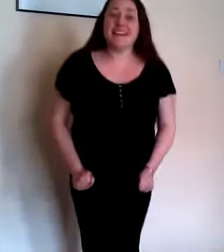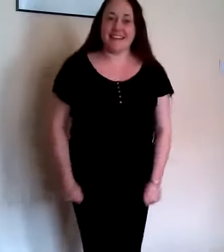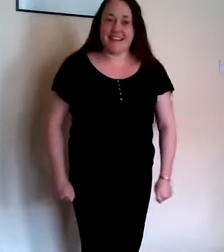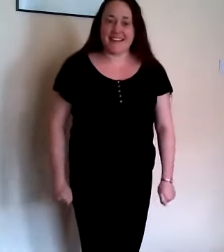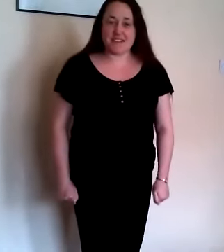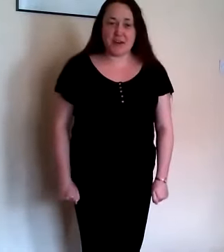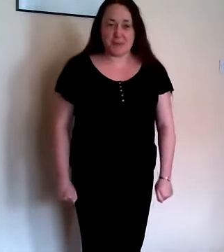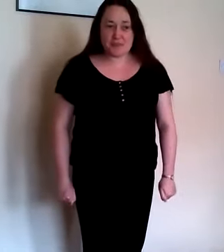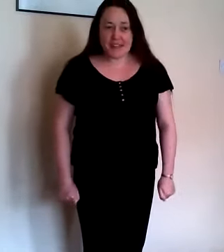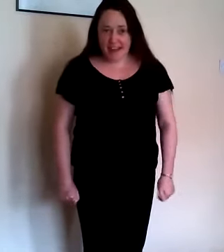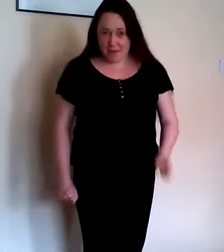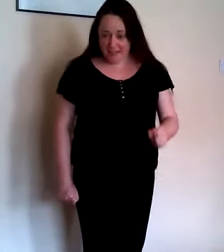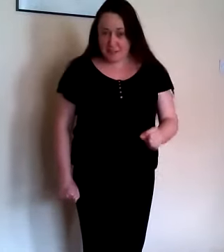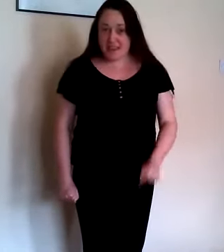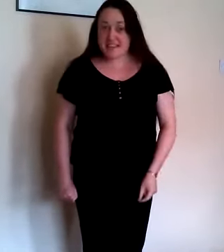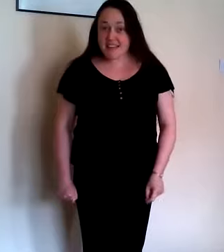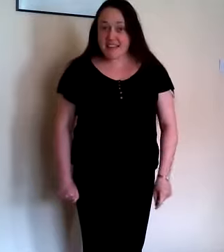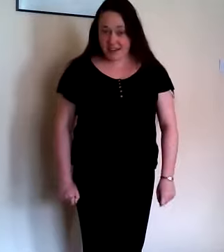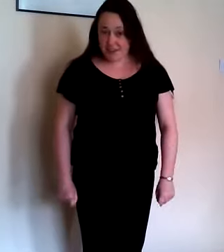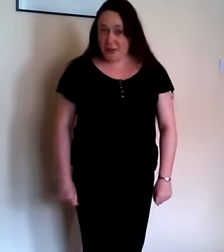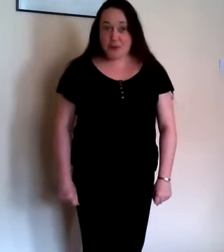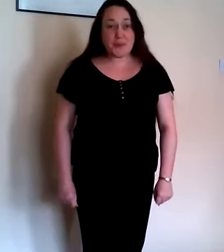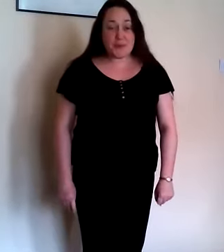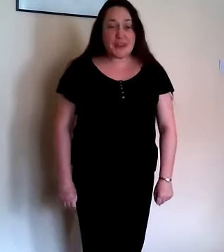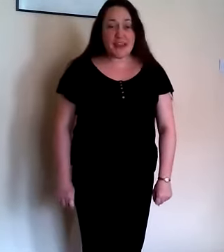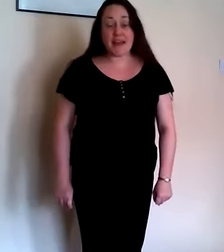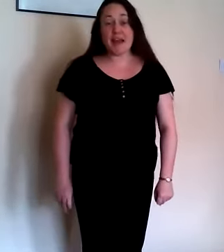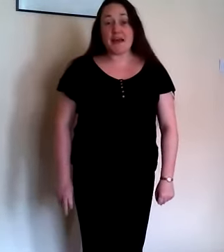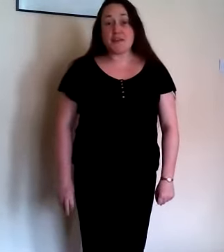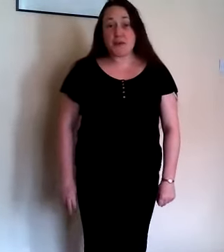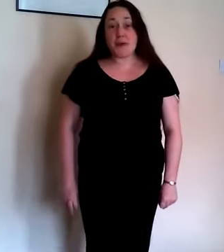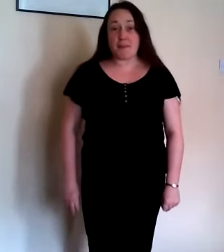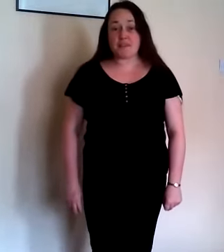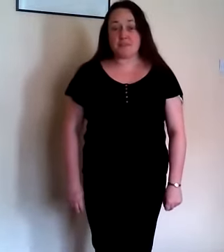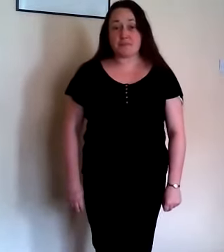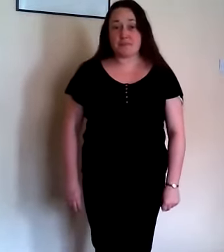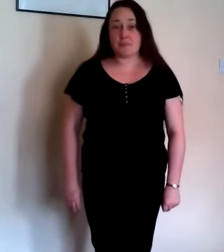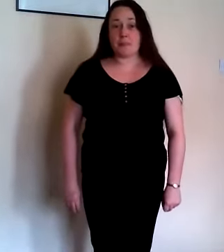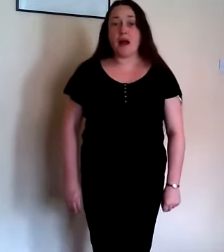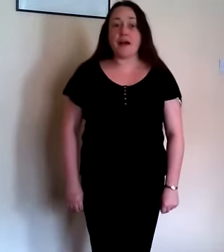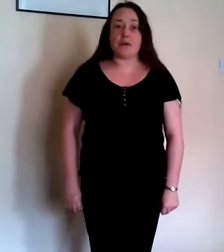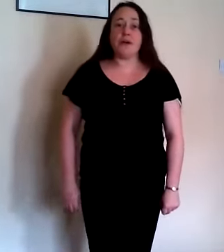So now at speed, here's the whole thing, Noga. I go,